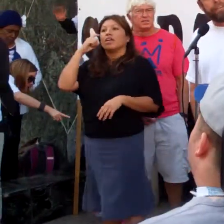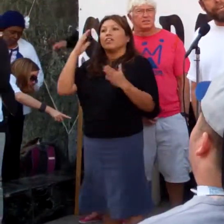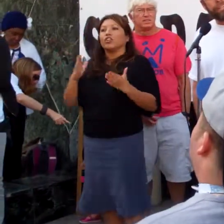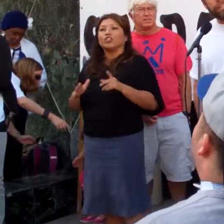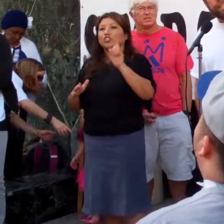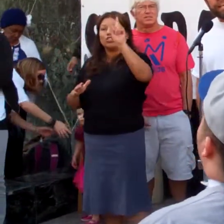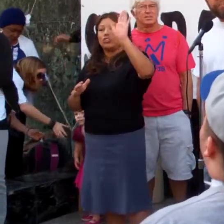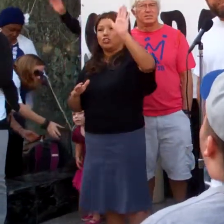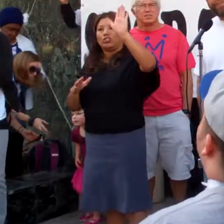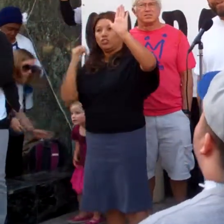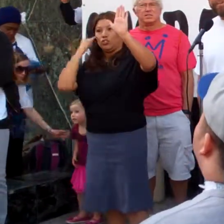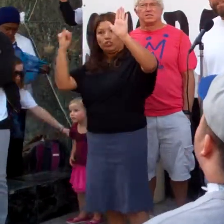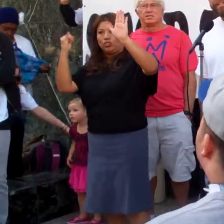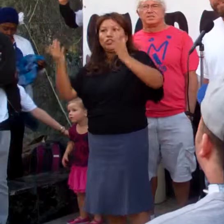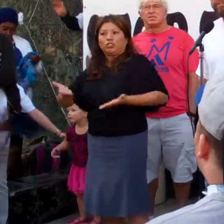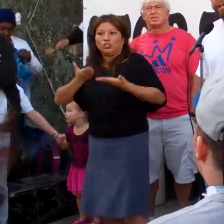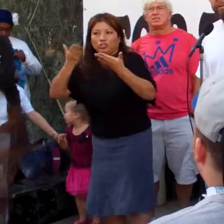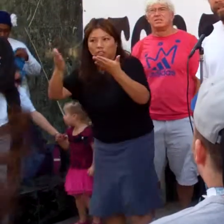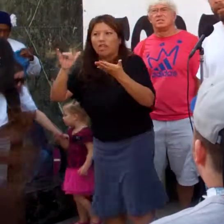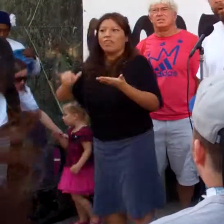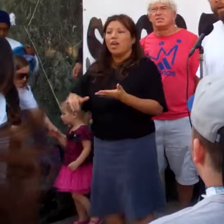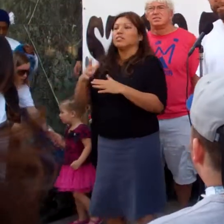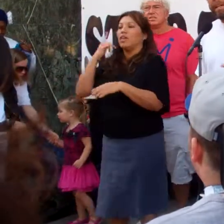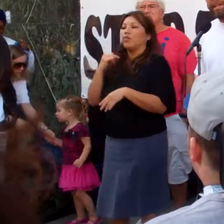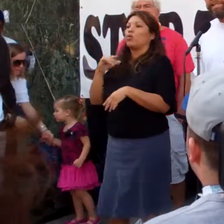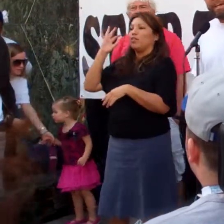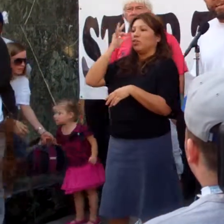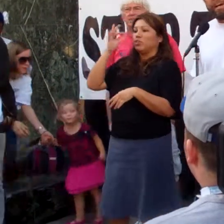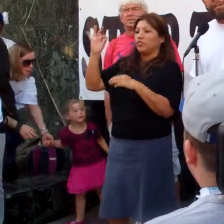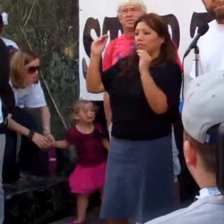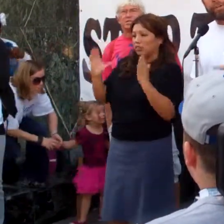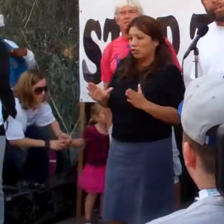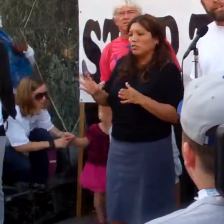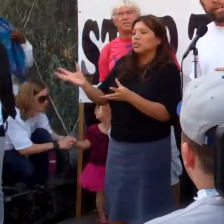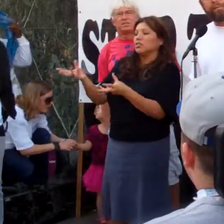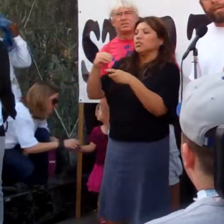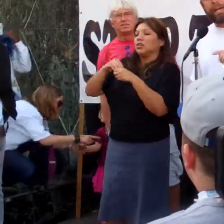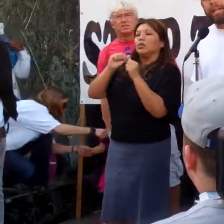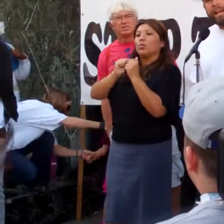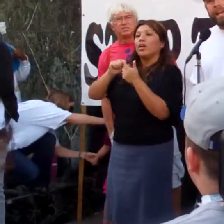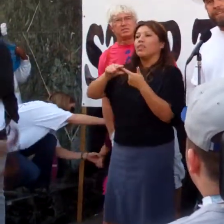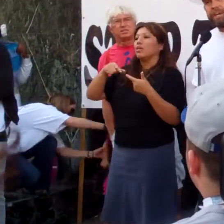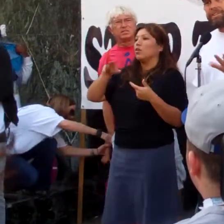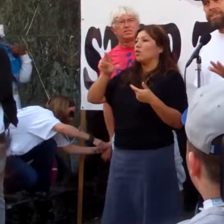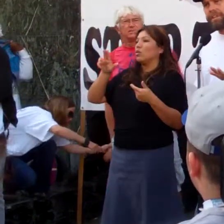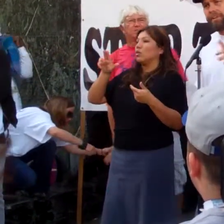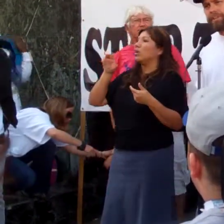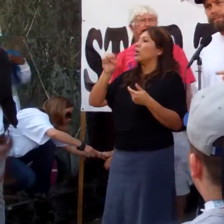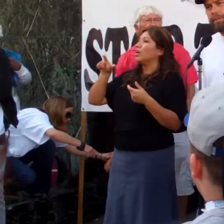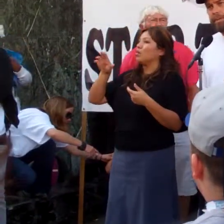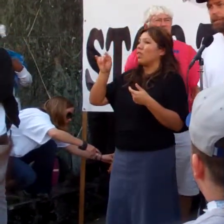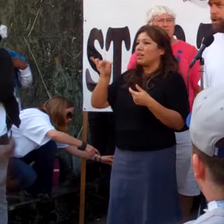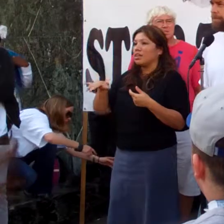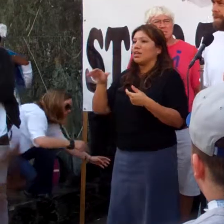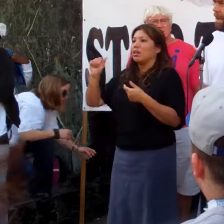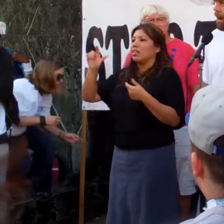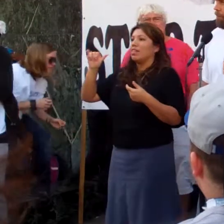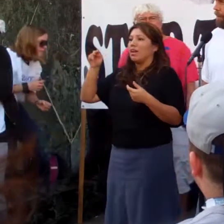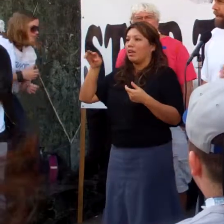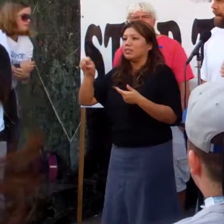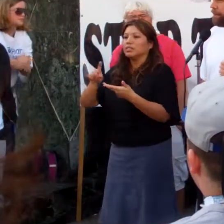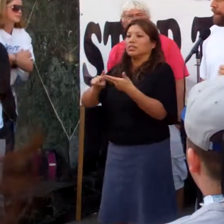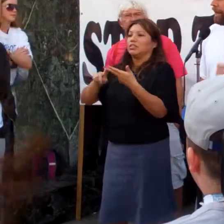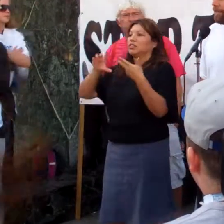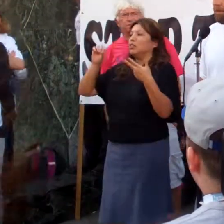initiative. This is the California Federation of Teachers, along with the Equality Alliance, along with the Courage Campaign, and dozens of other community groups